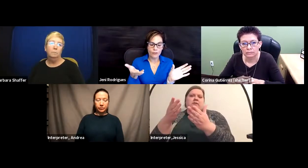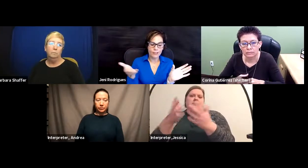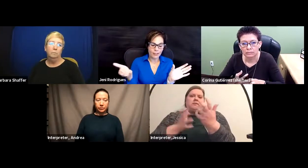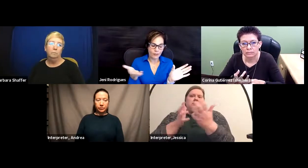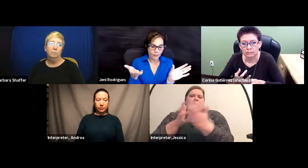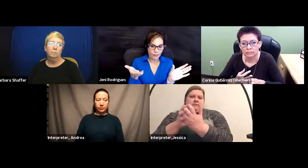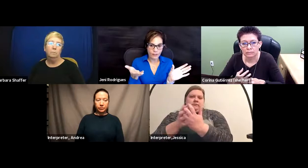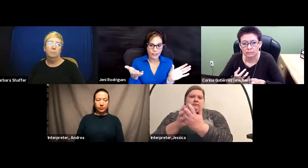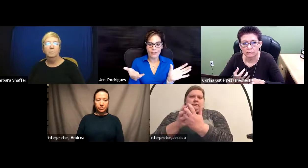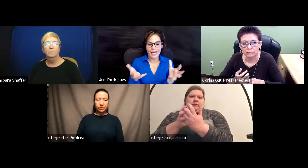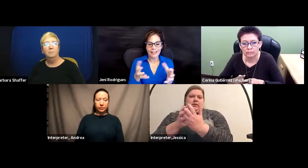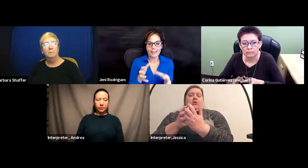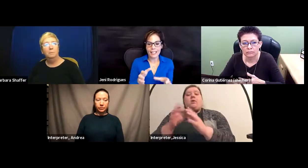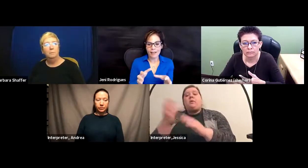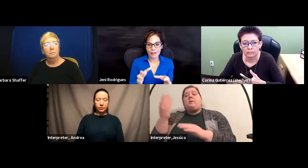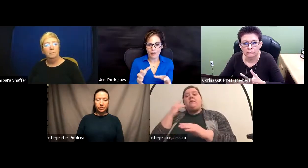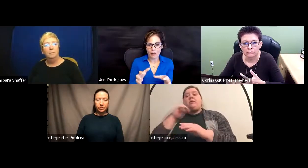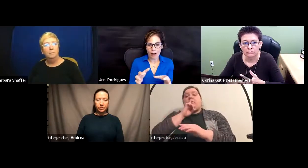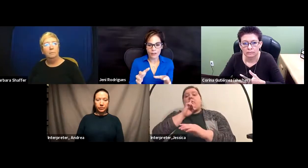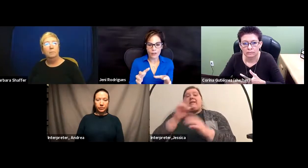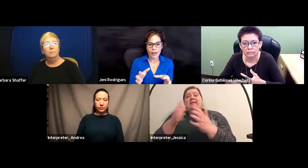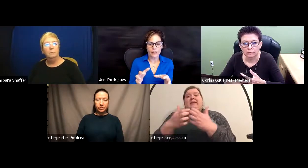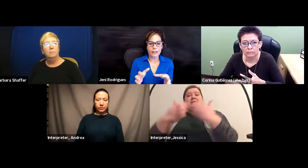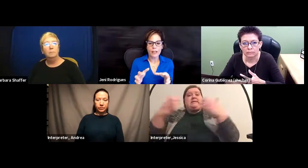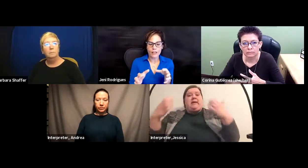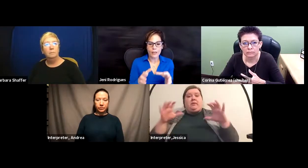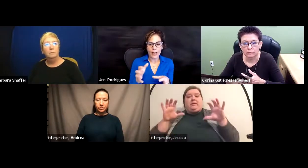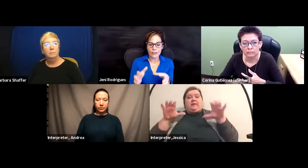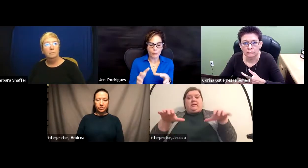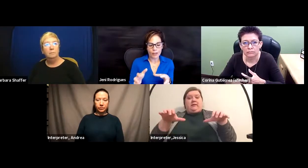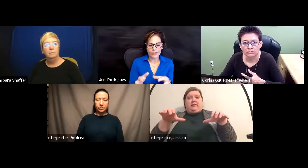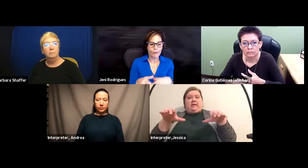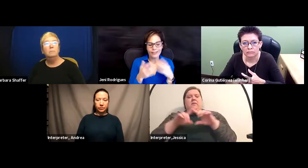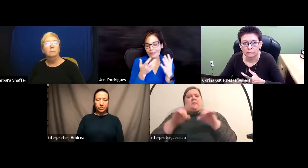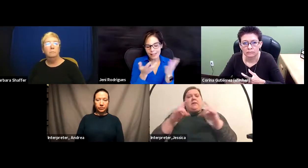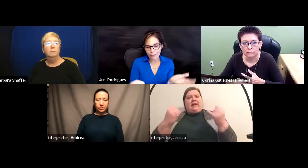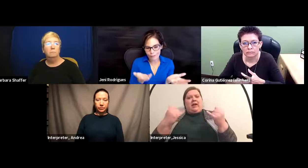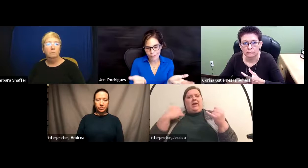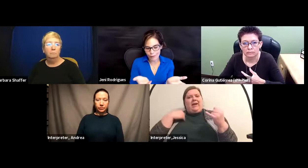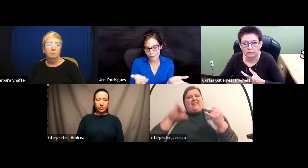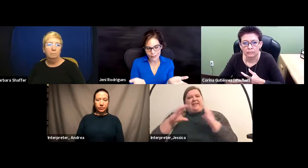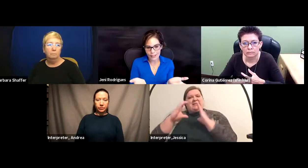1557, it adds teeth to the law so that you can actually prosecute. But like Barb said,